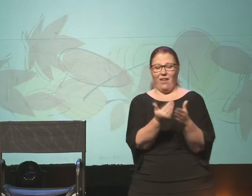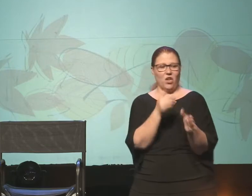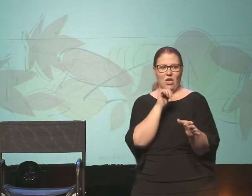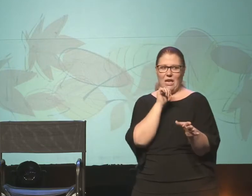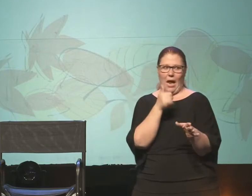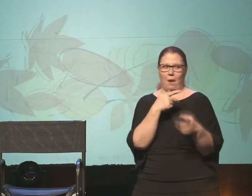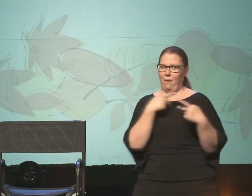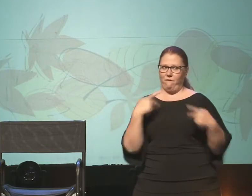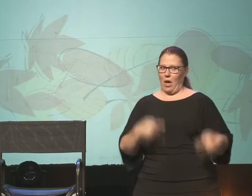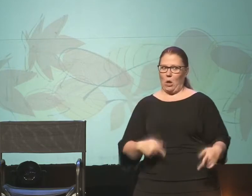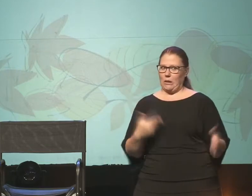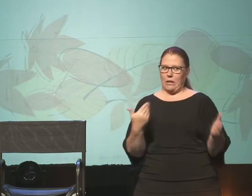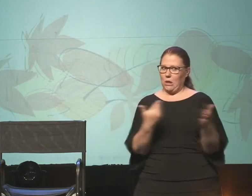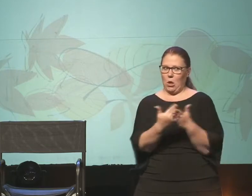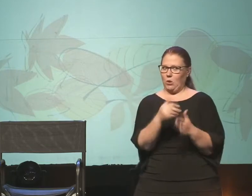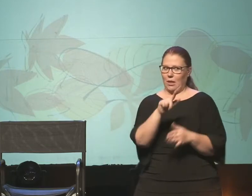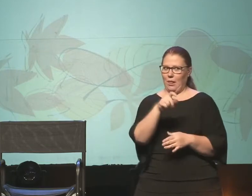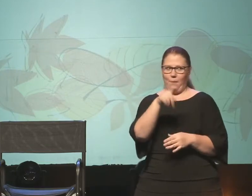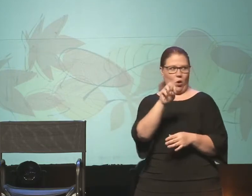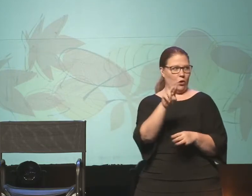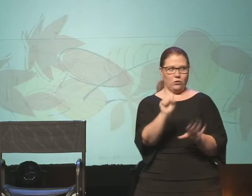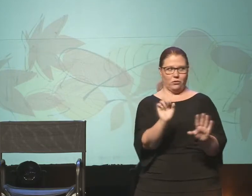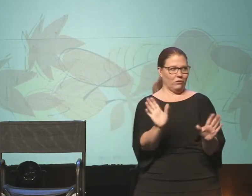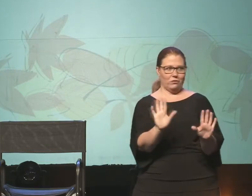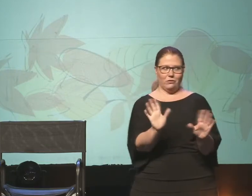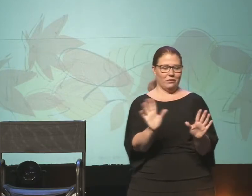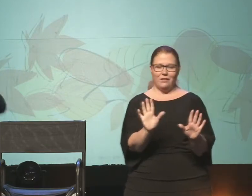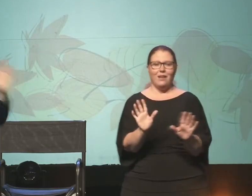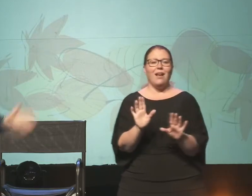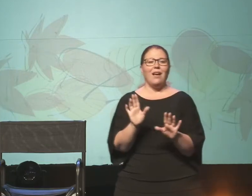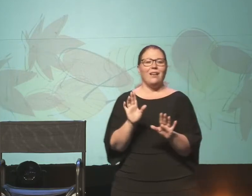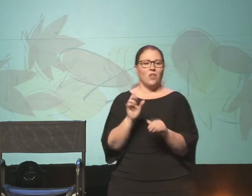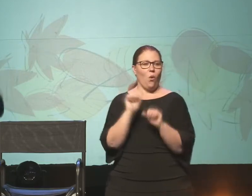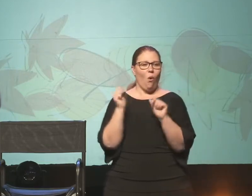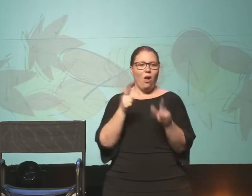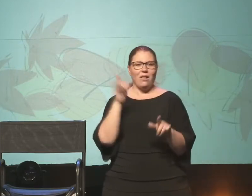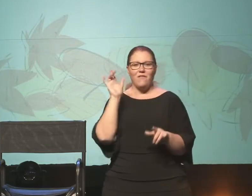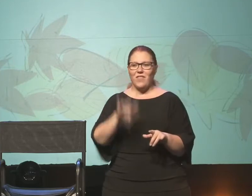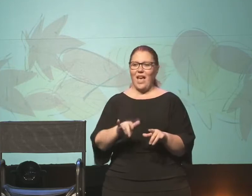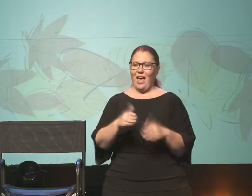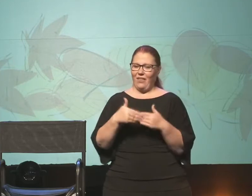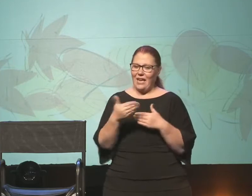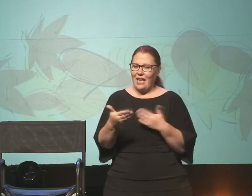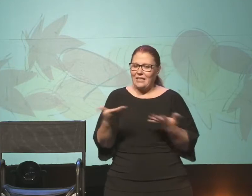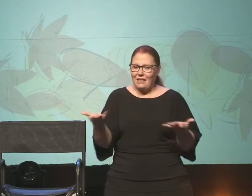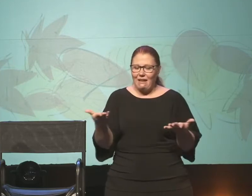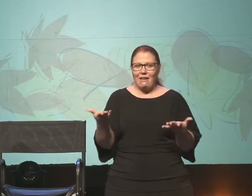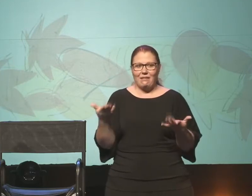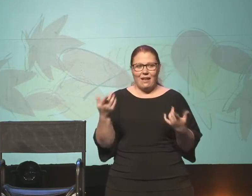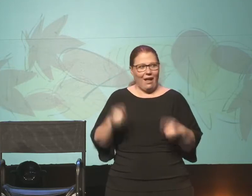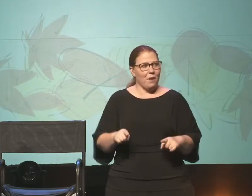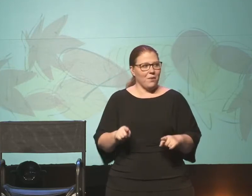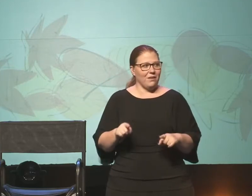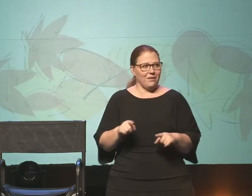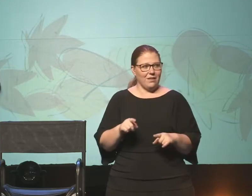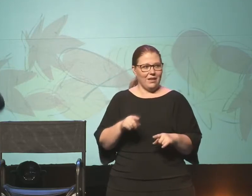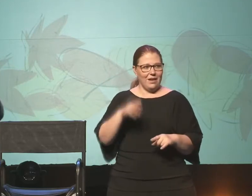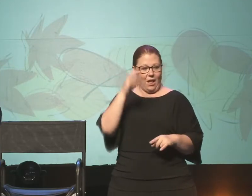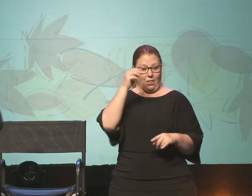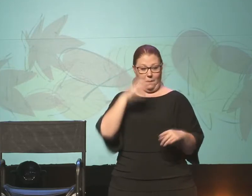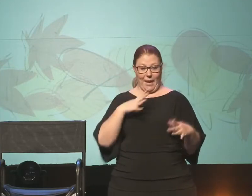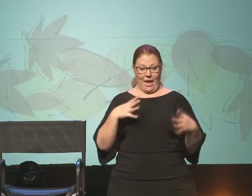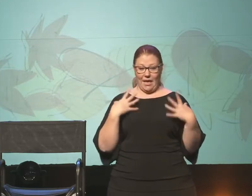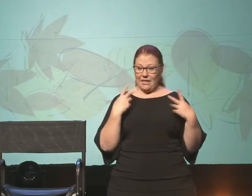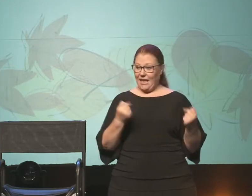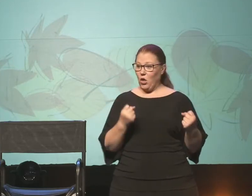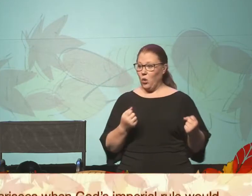to be Pharisees where there are lepers nearby. And so in all of this, like the very next thing, like this man is healed, right? It